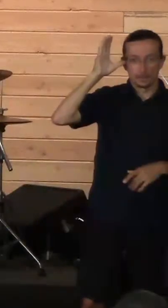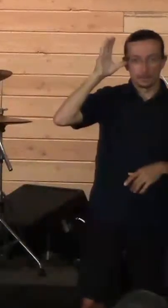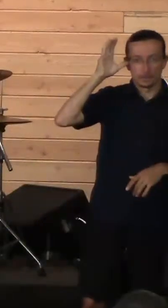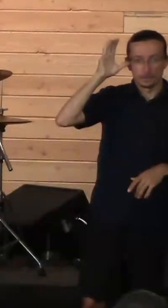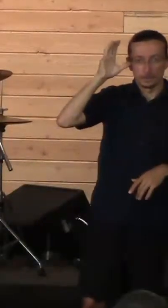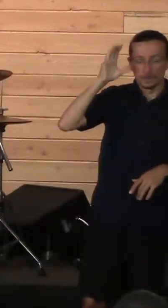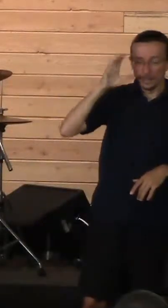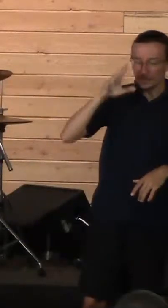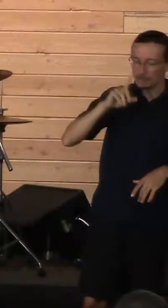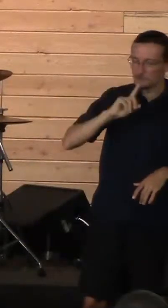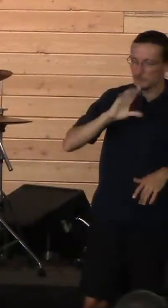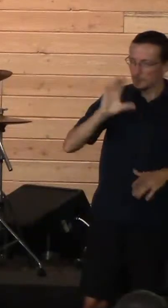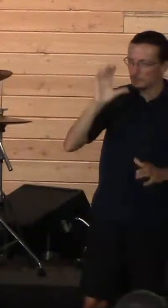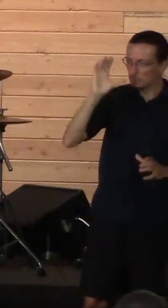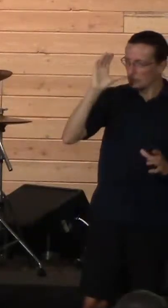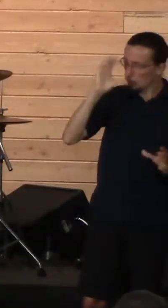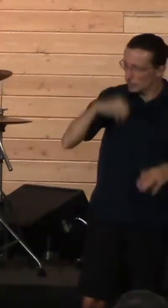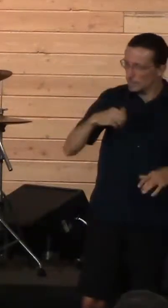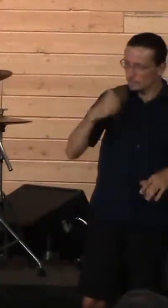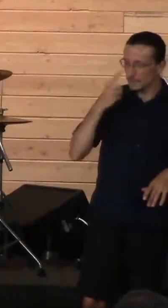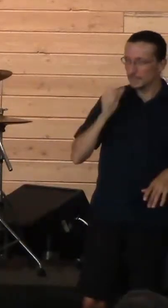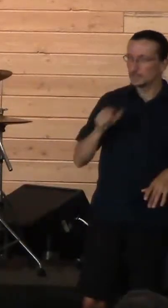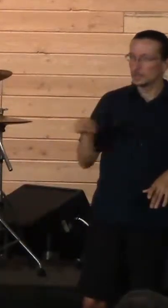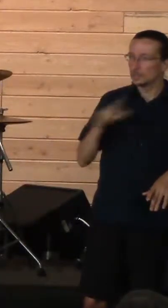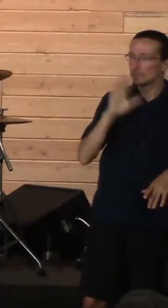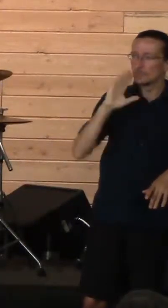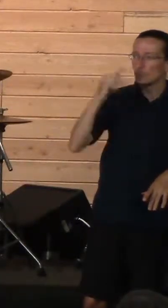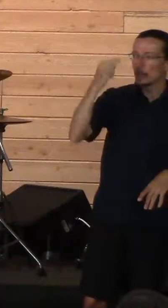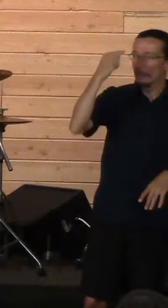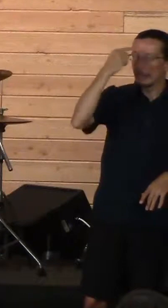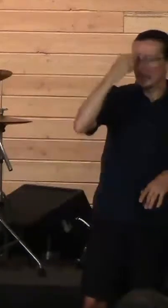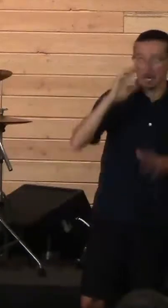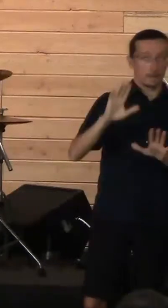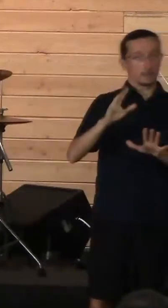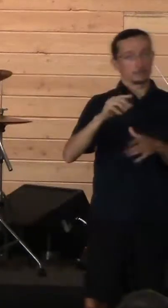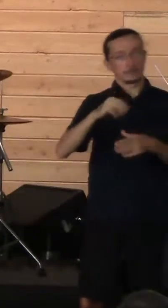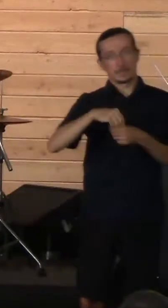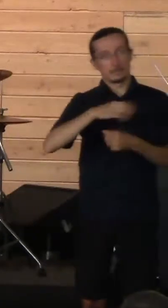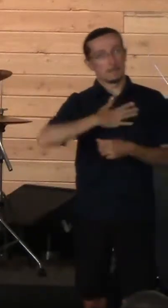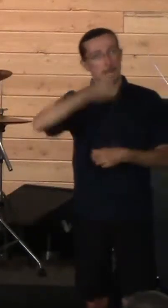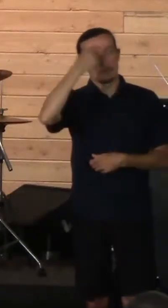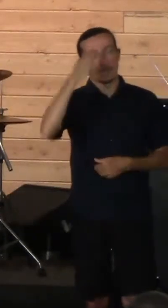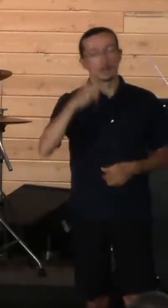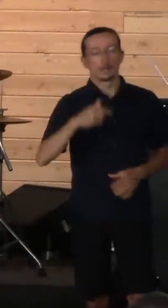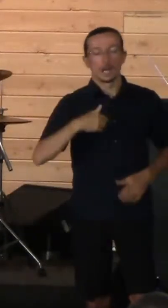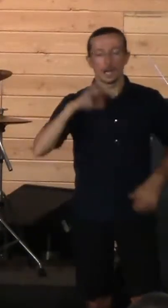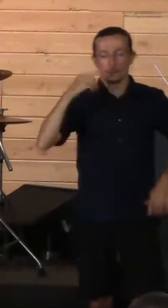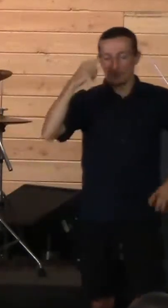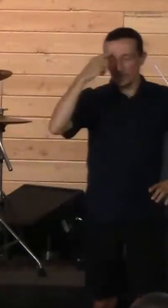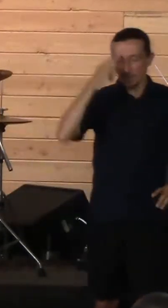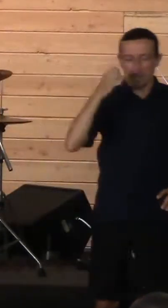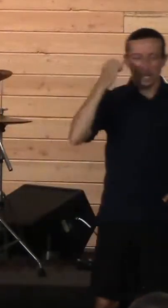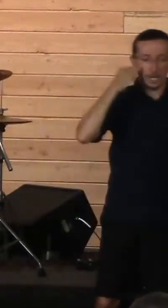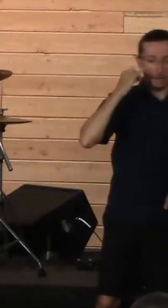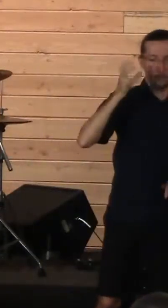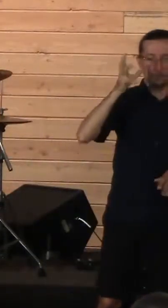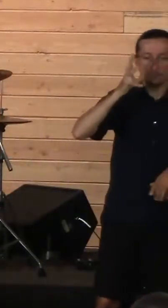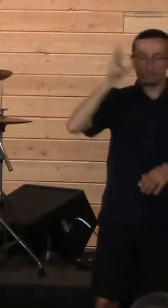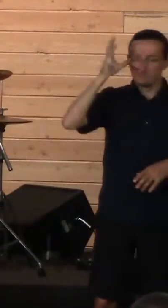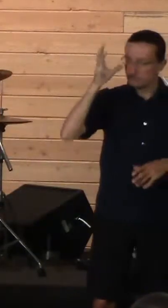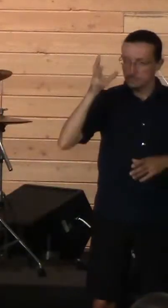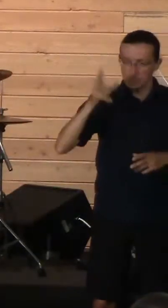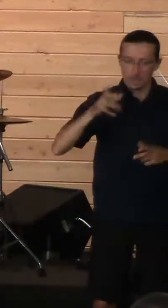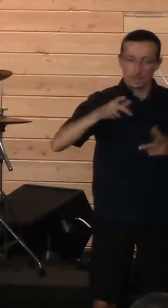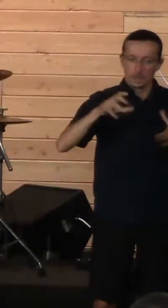sits weird with you because you would think, in my mind, I would think if this happens plus this happens, then the